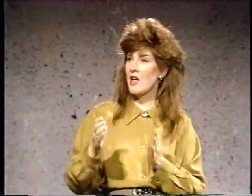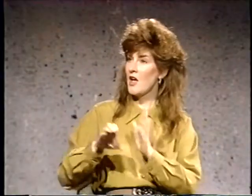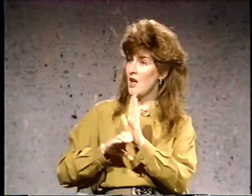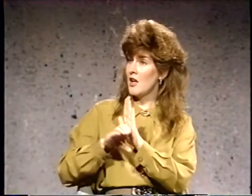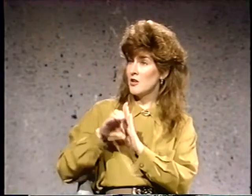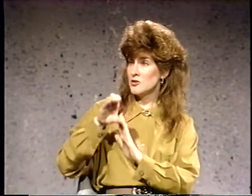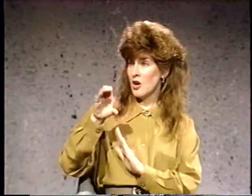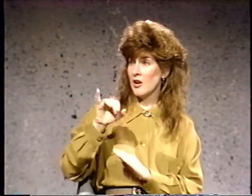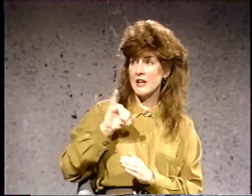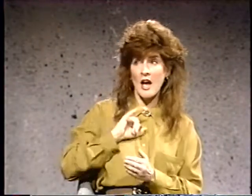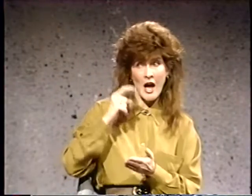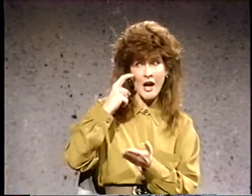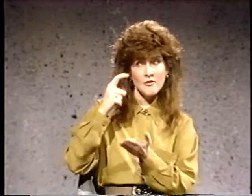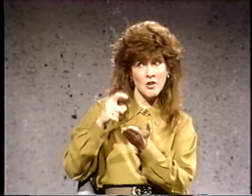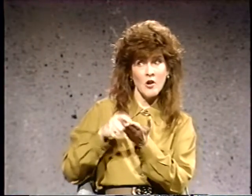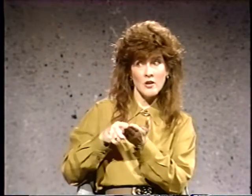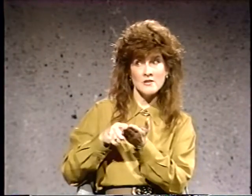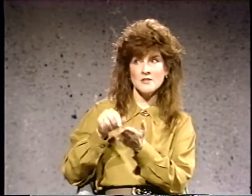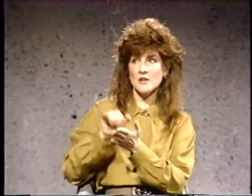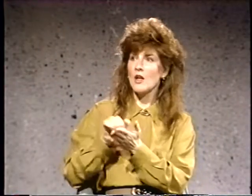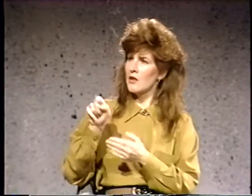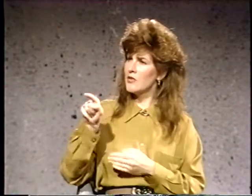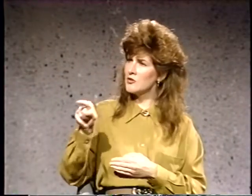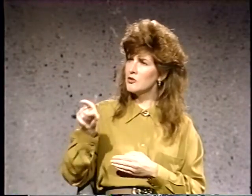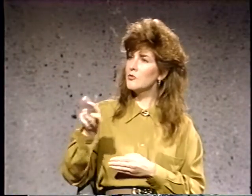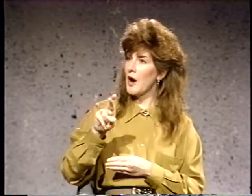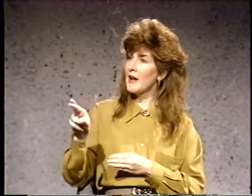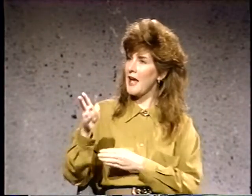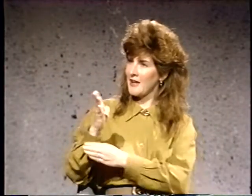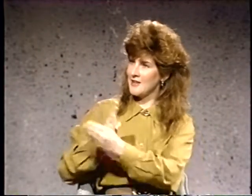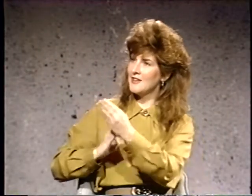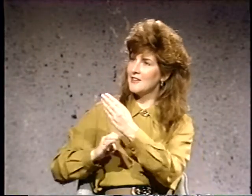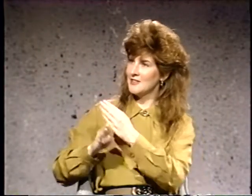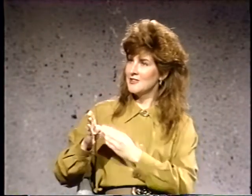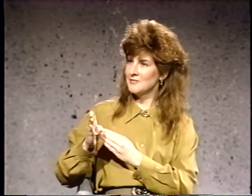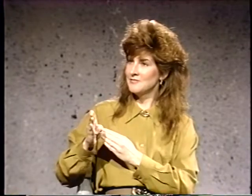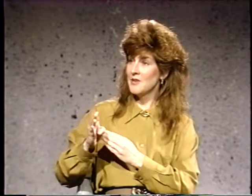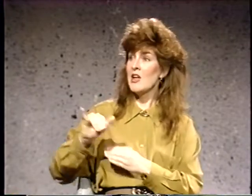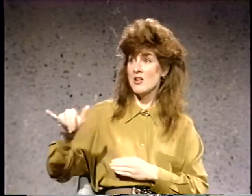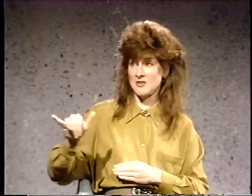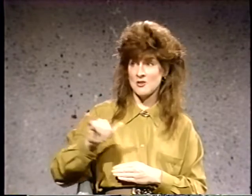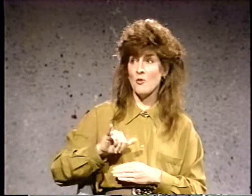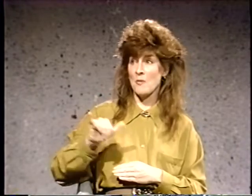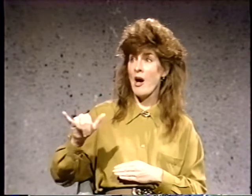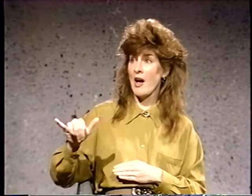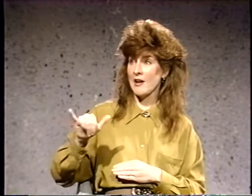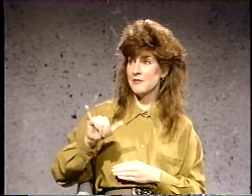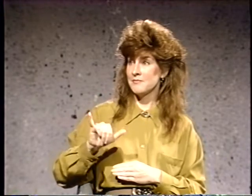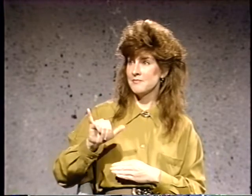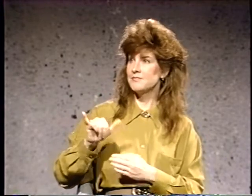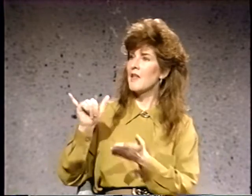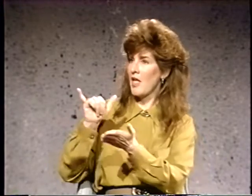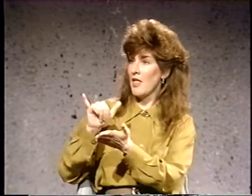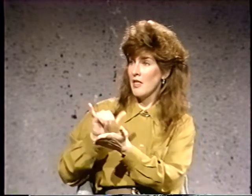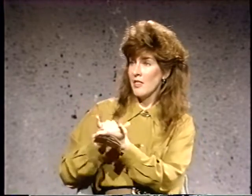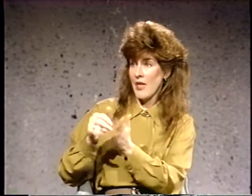Charlie, I've noticed that you're right-handed. So am I. That